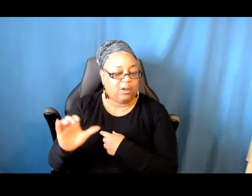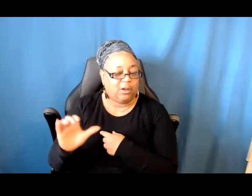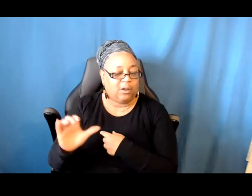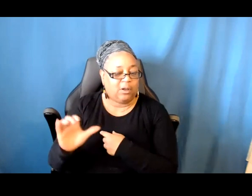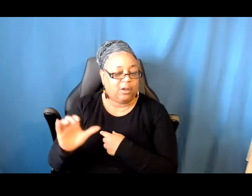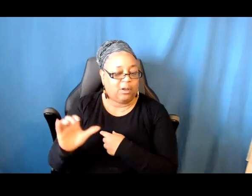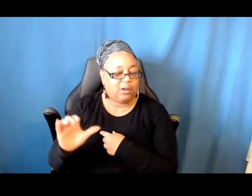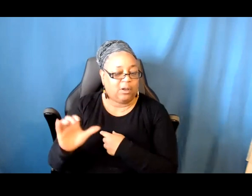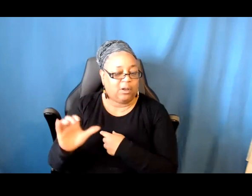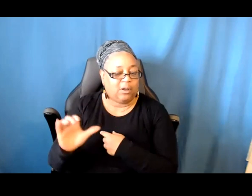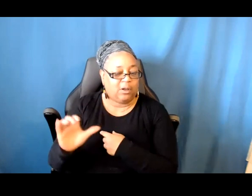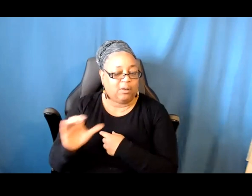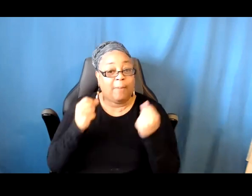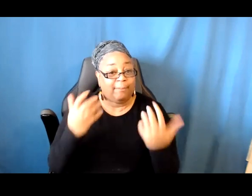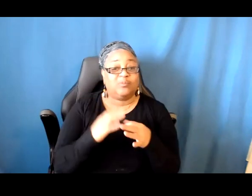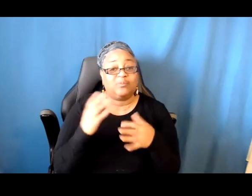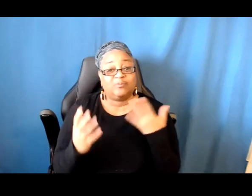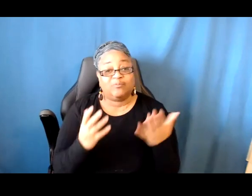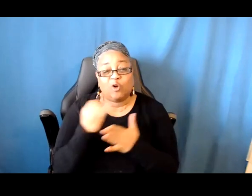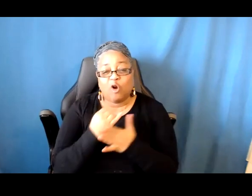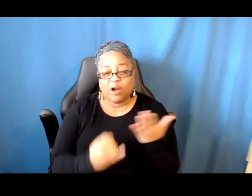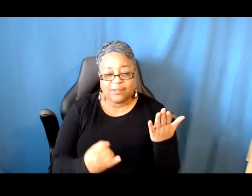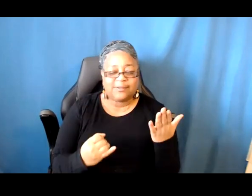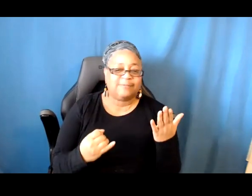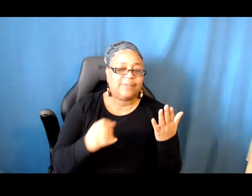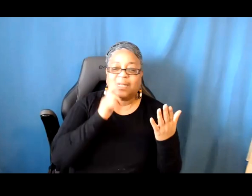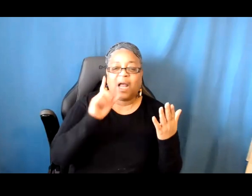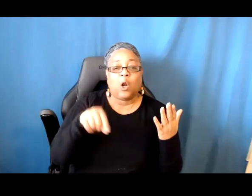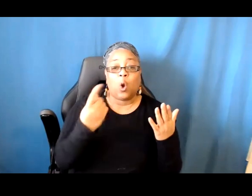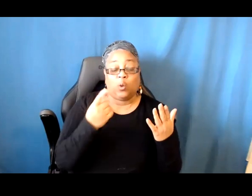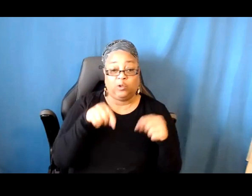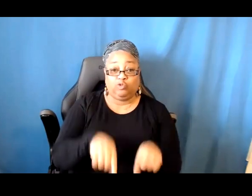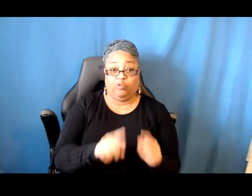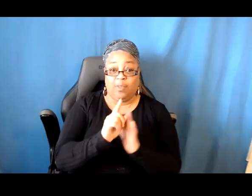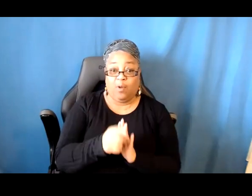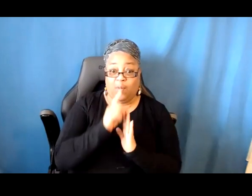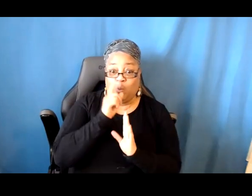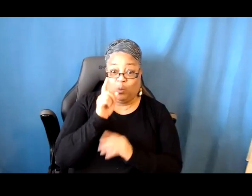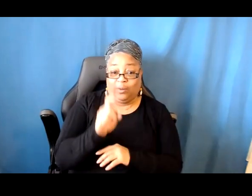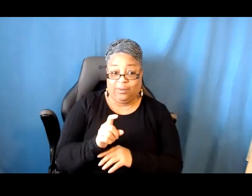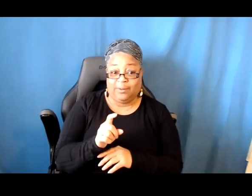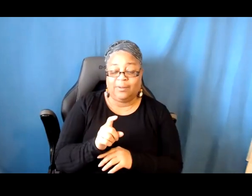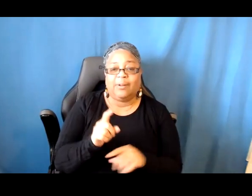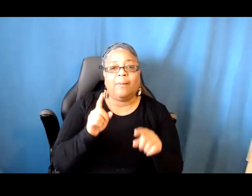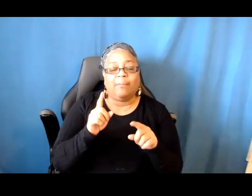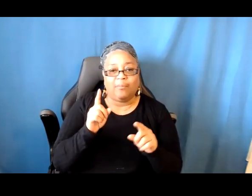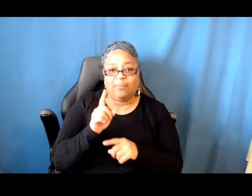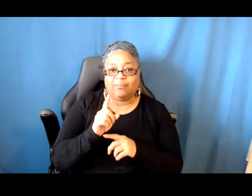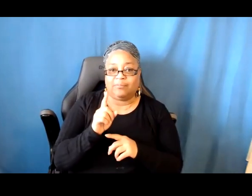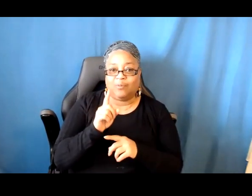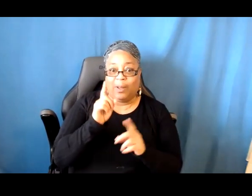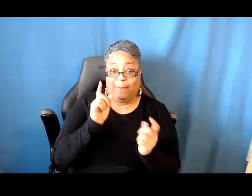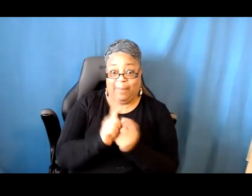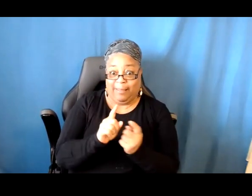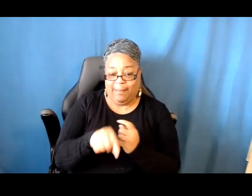not just in the moment that we meet them, but over the longevity of their career, thinking about what you'll need and how we can